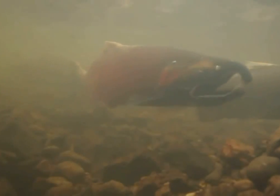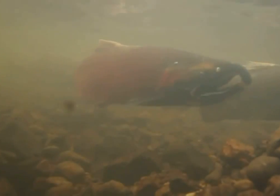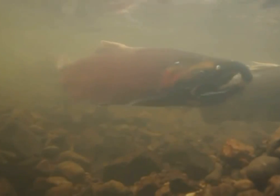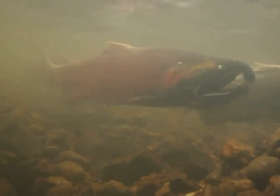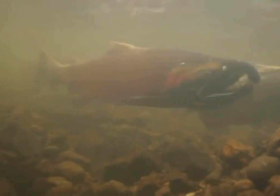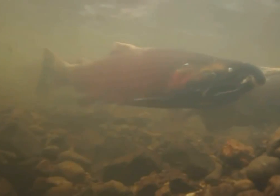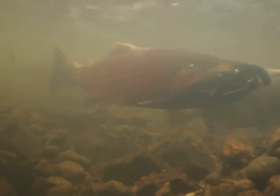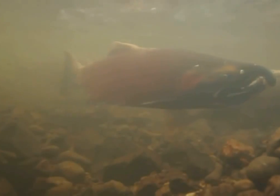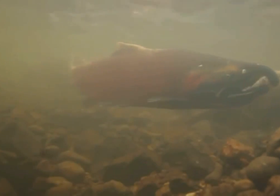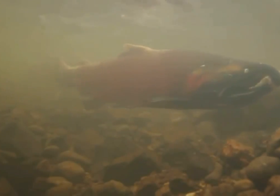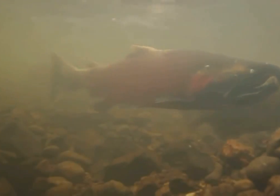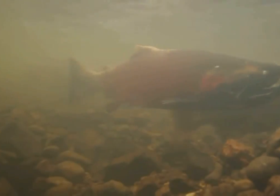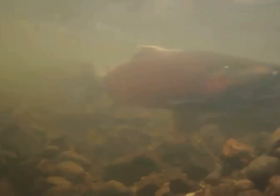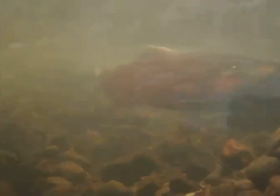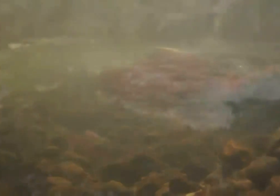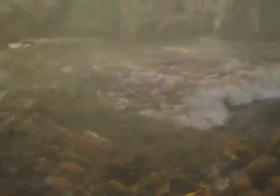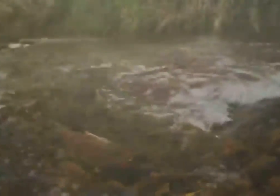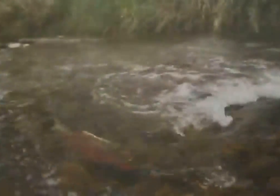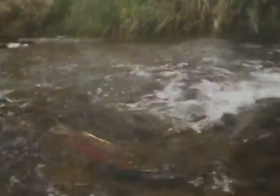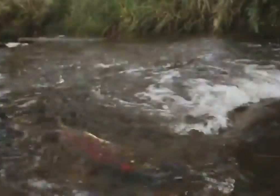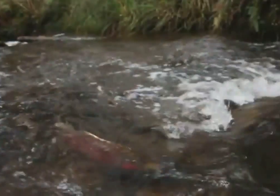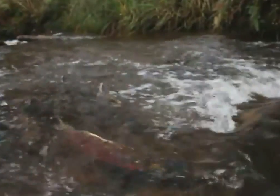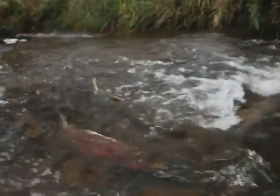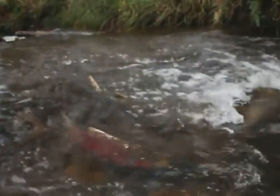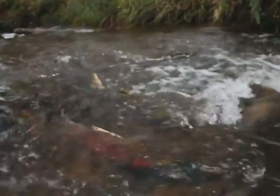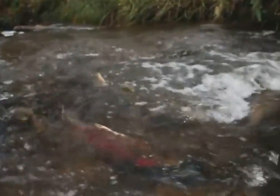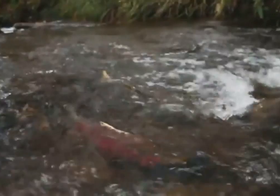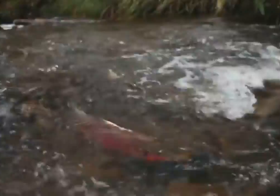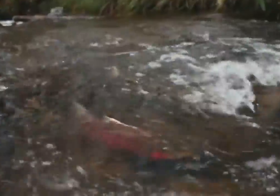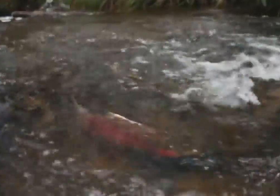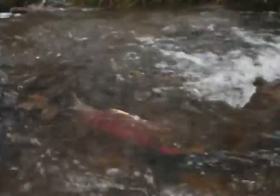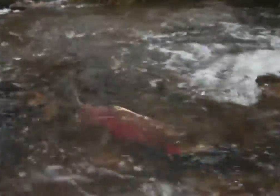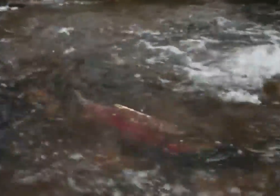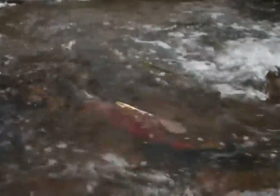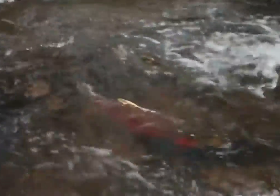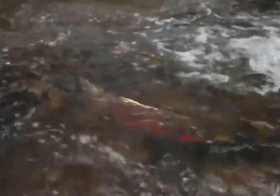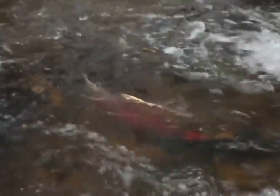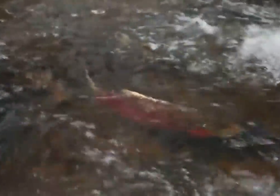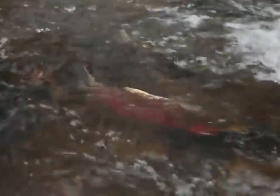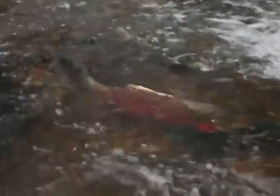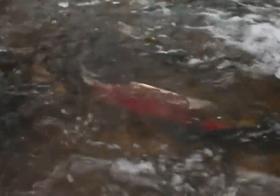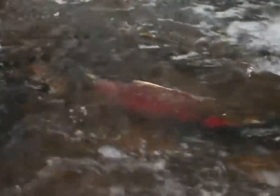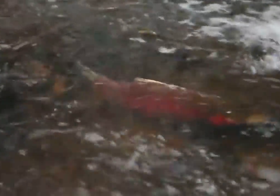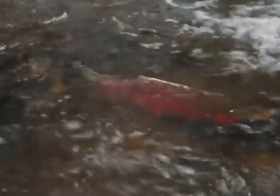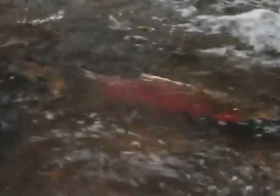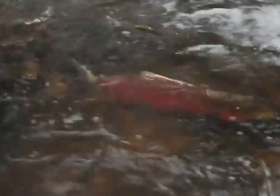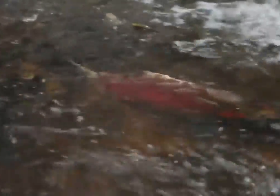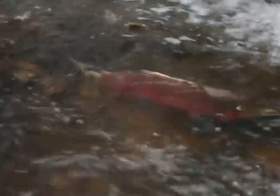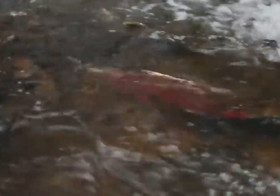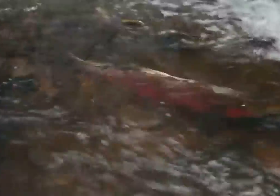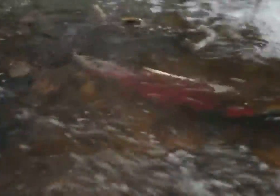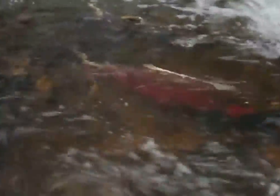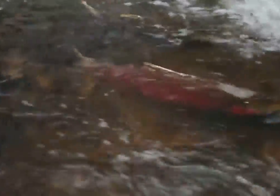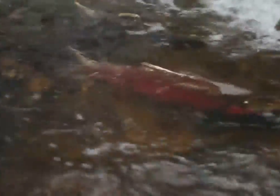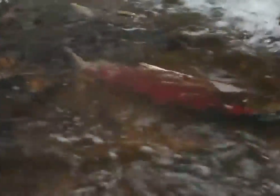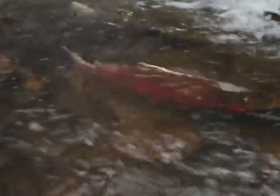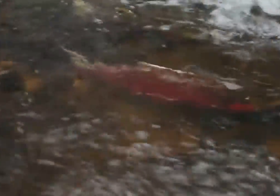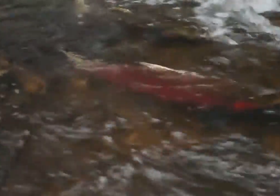,000 eggs, depending upon the species of the salmon. In that cozy and tucked away spot, these eggs are